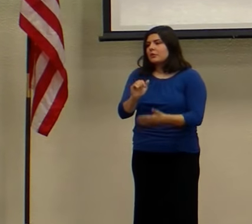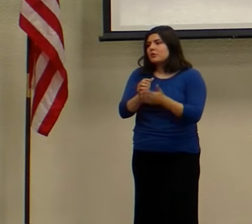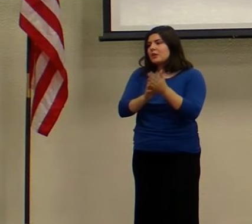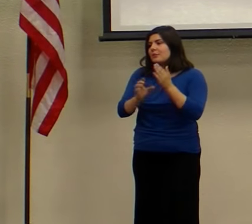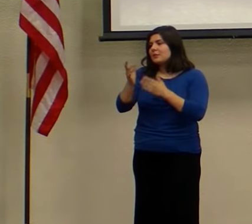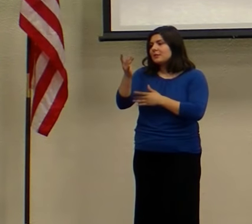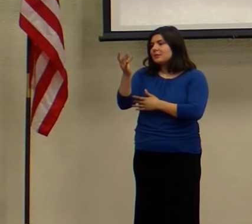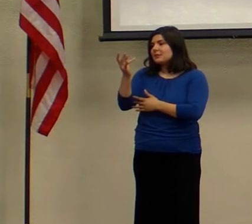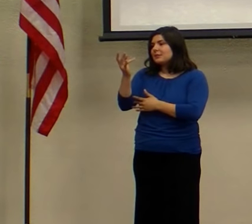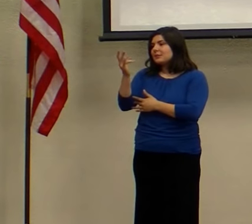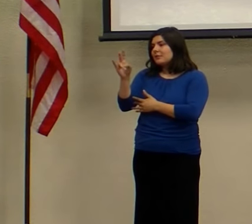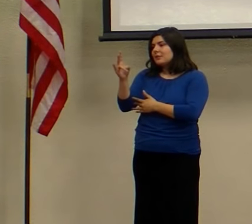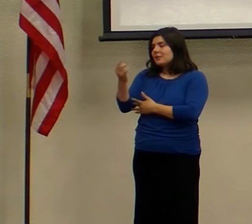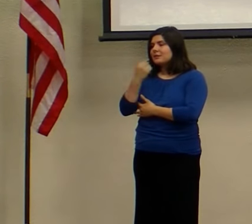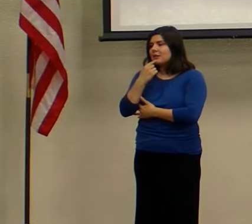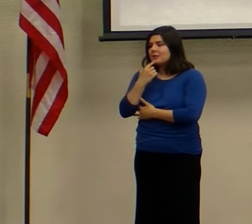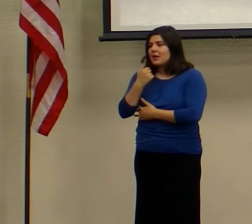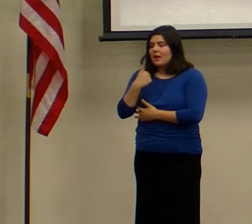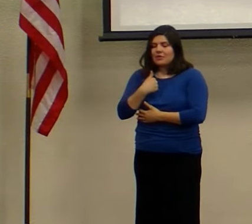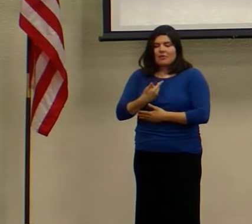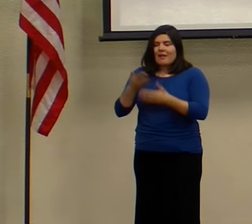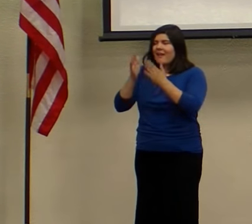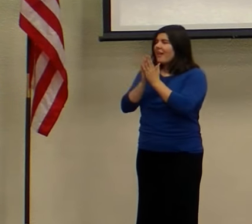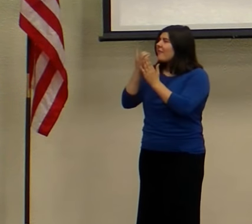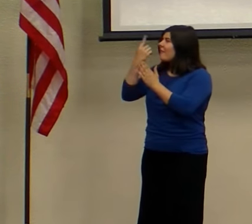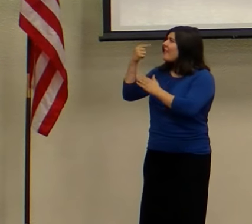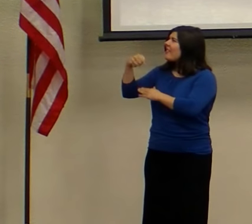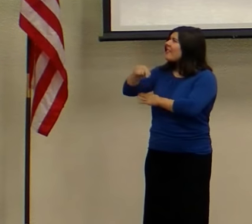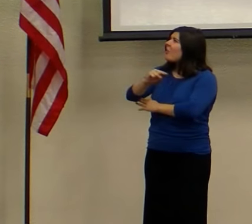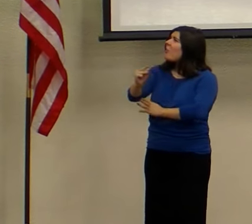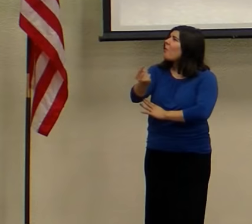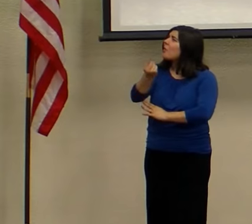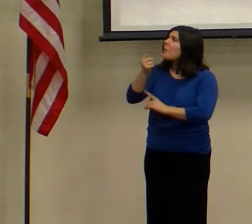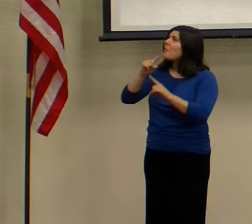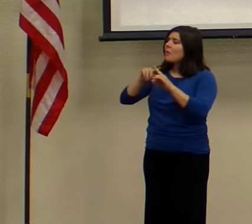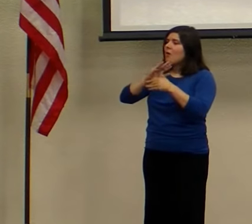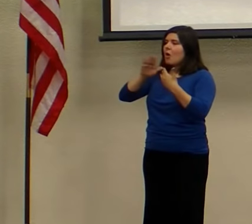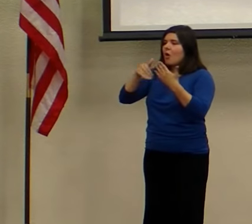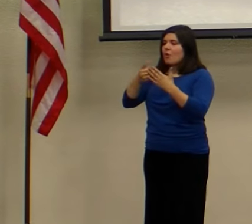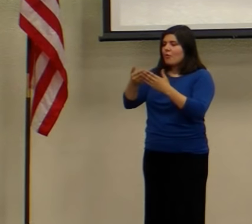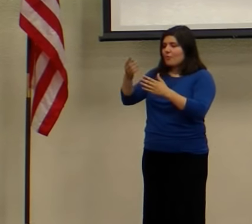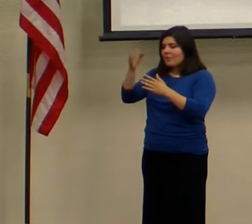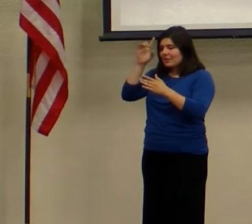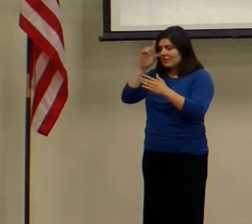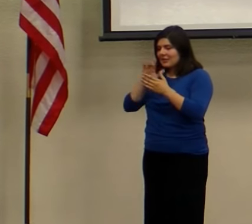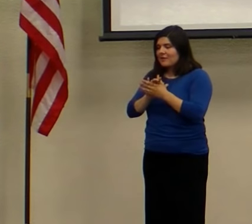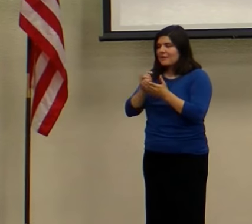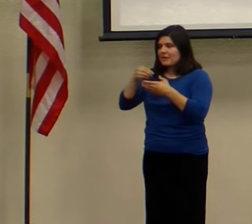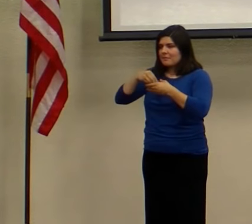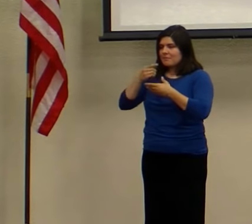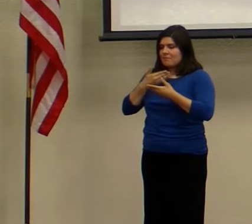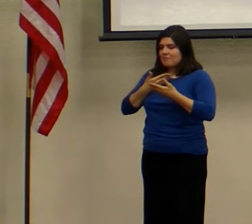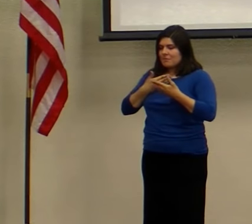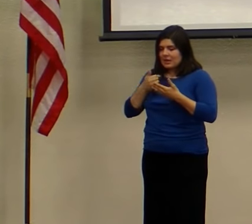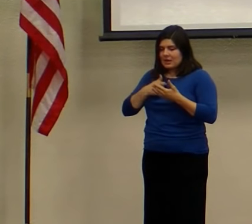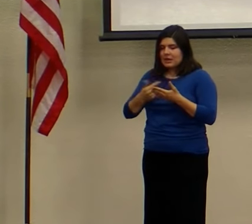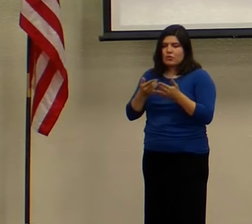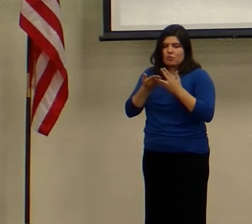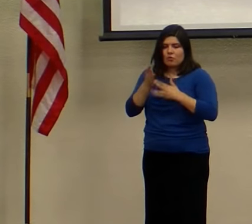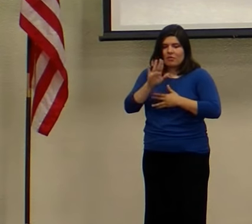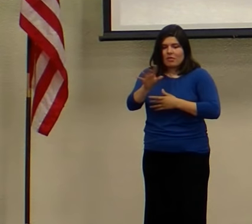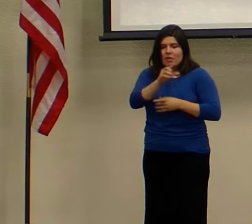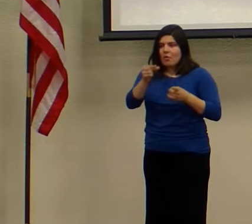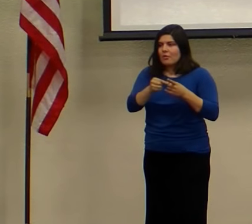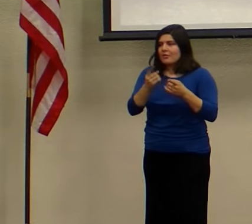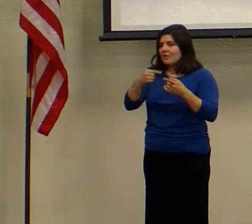I do not ask on behalf of these alone, but for those who believe in me through their word, that they may all be